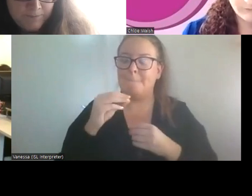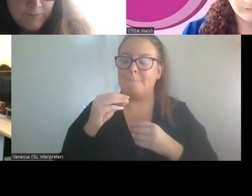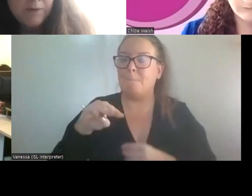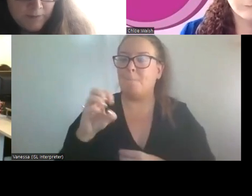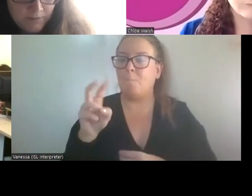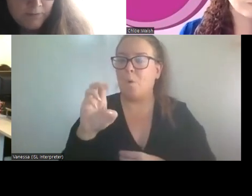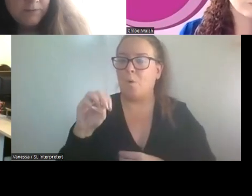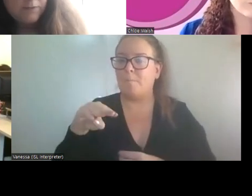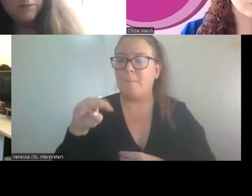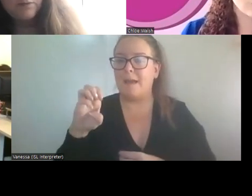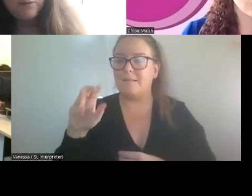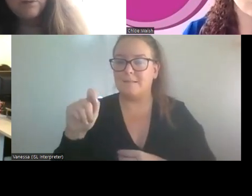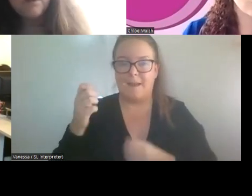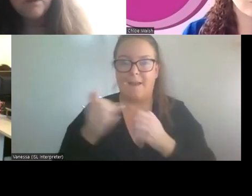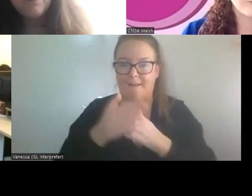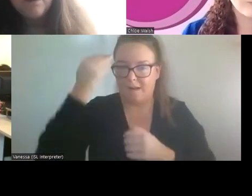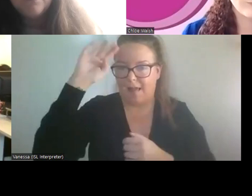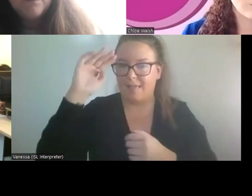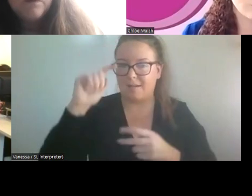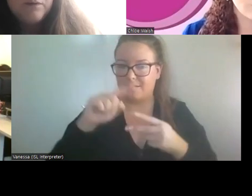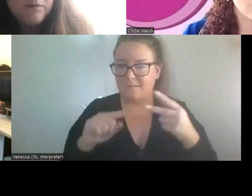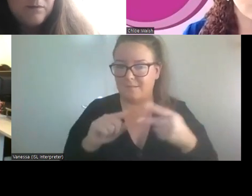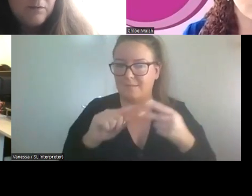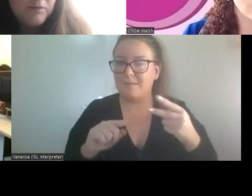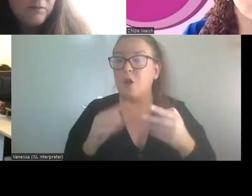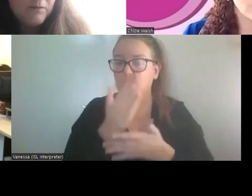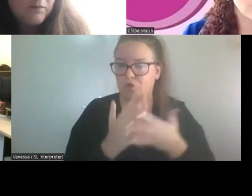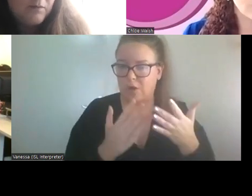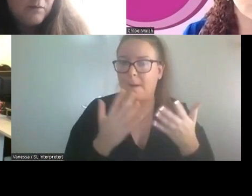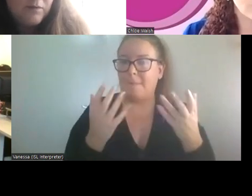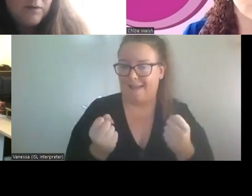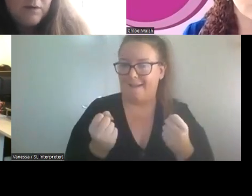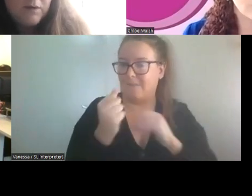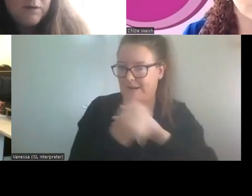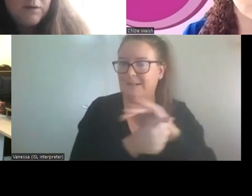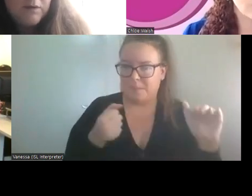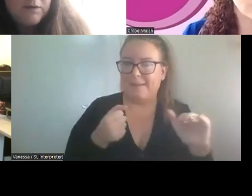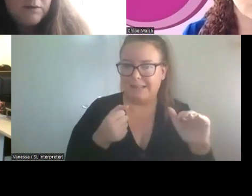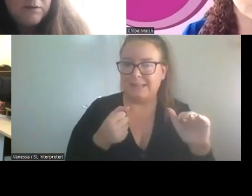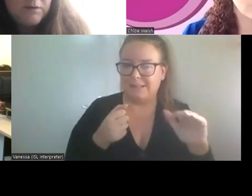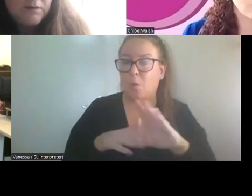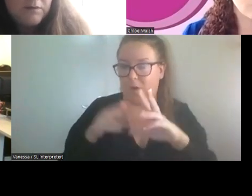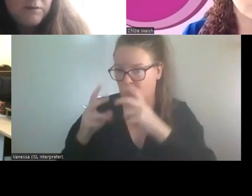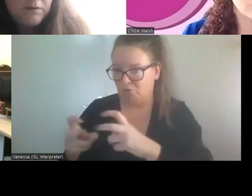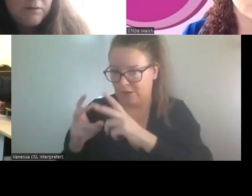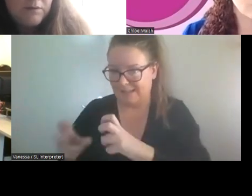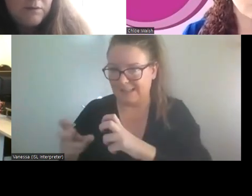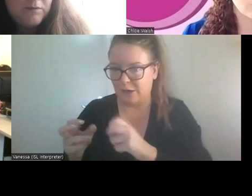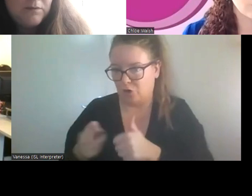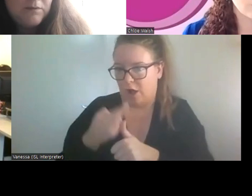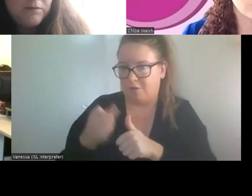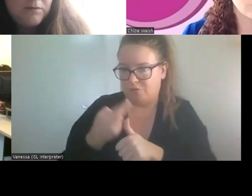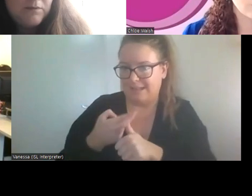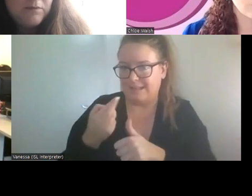Two good sources for people. Some of whom have experience with research. Yes. Others who would be really, um,